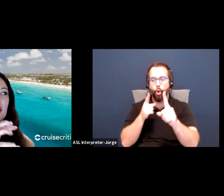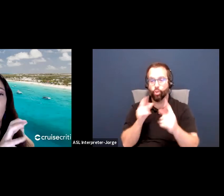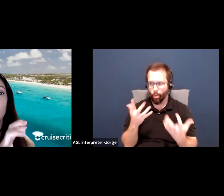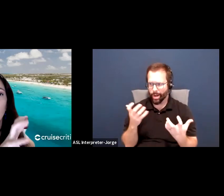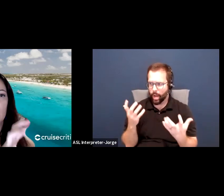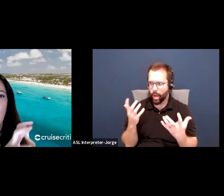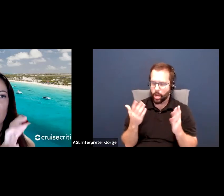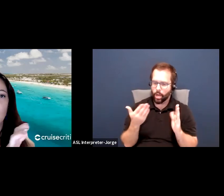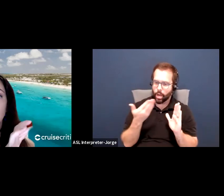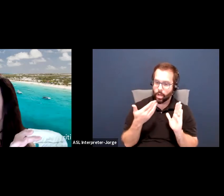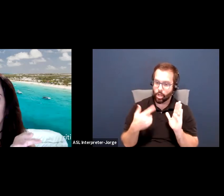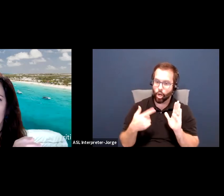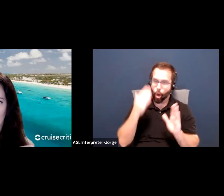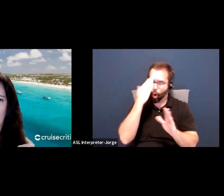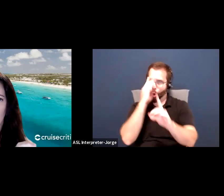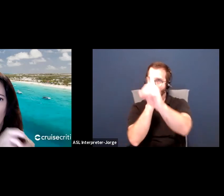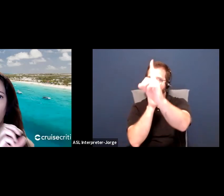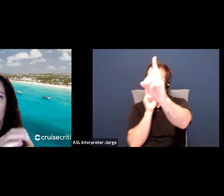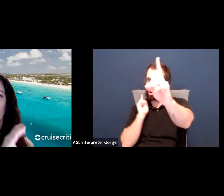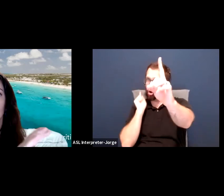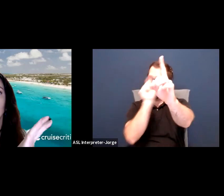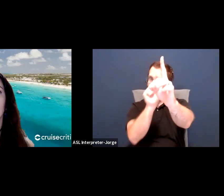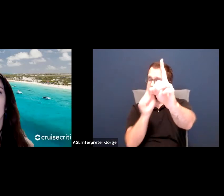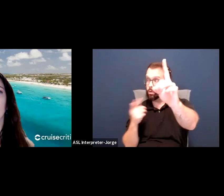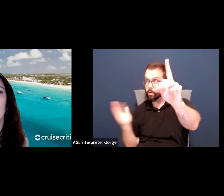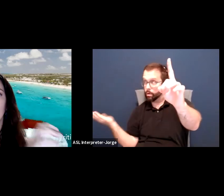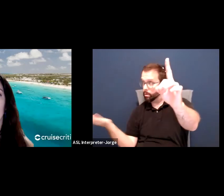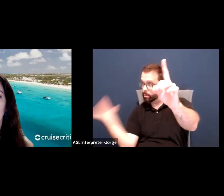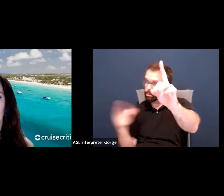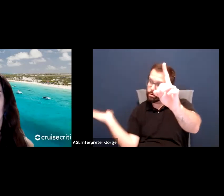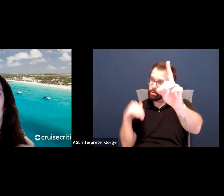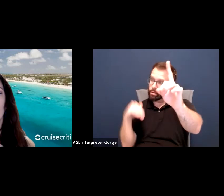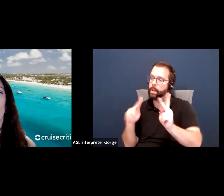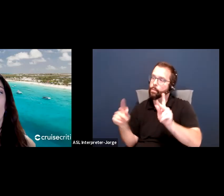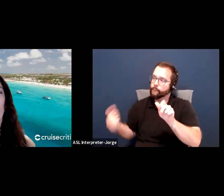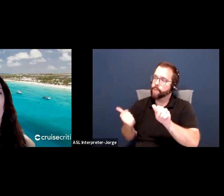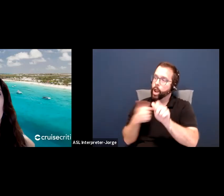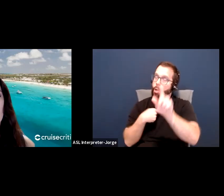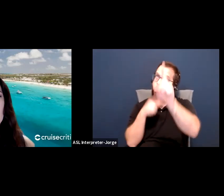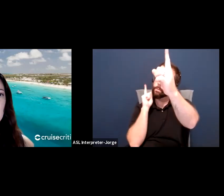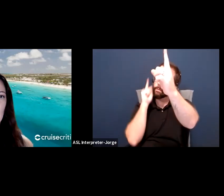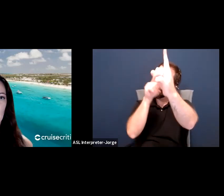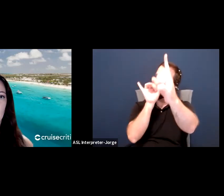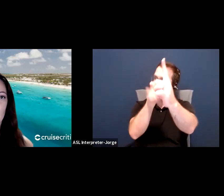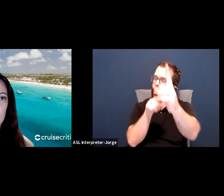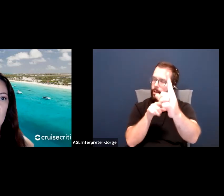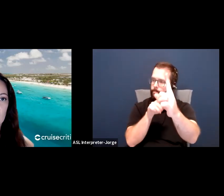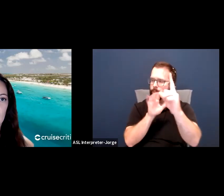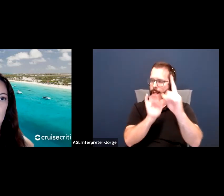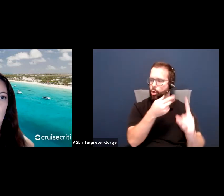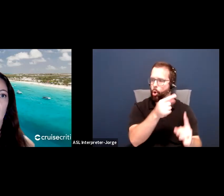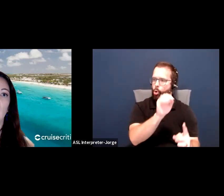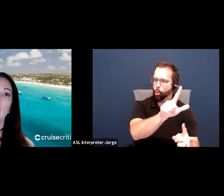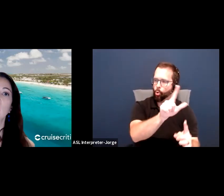get on board and have the same philosophy as they're moving forward in their work. But the BHAG is the